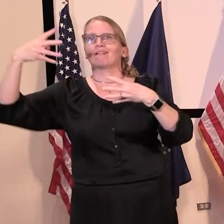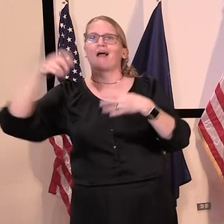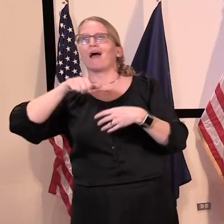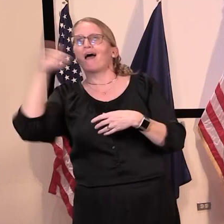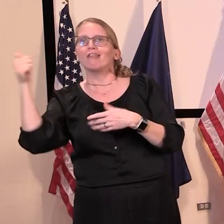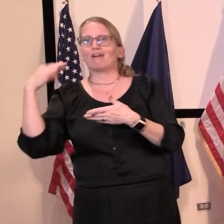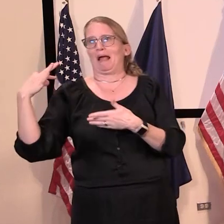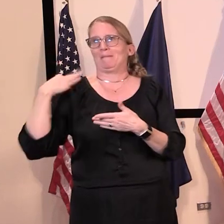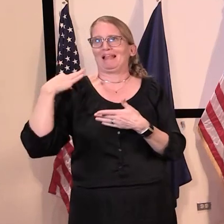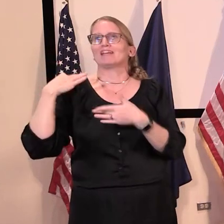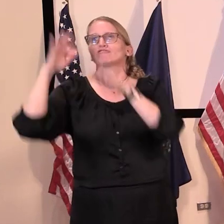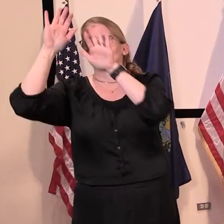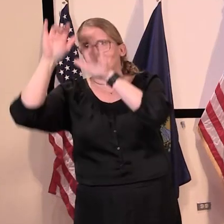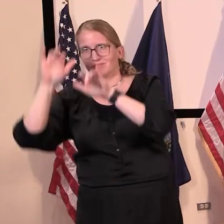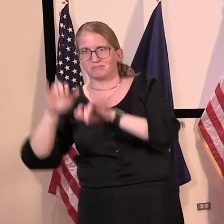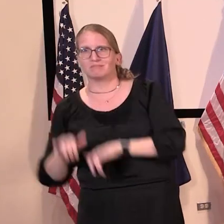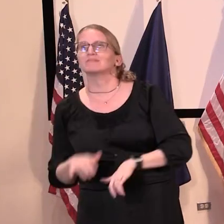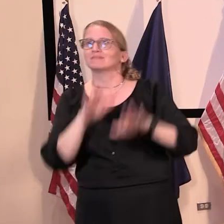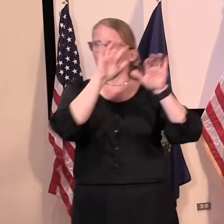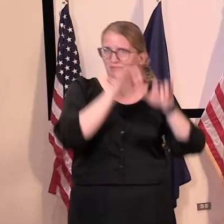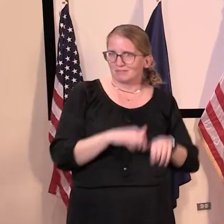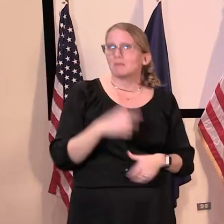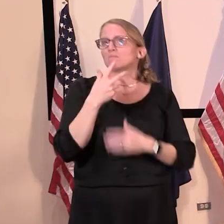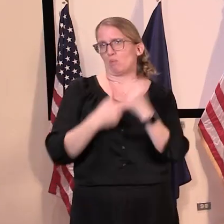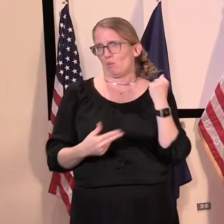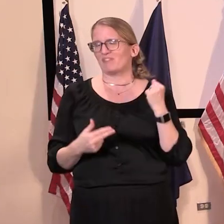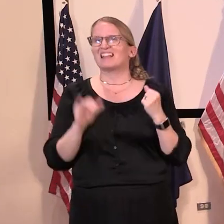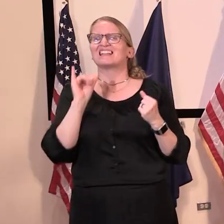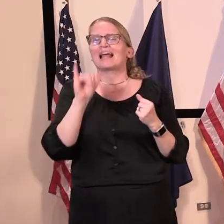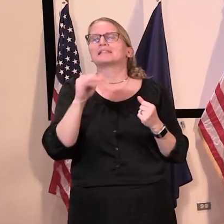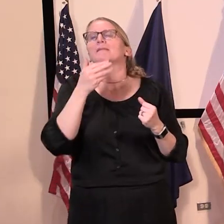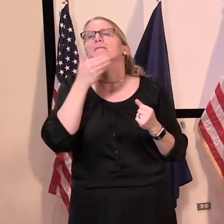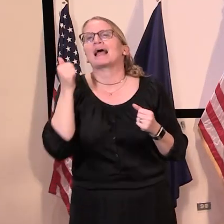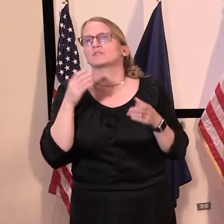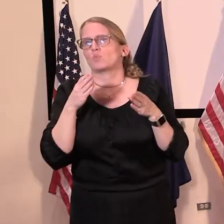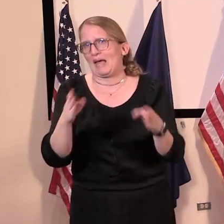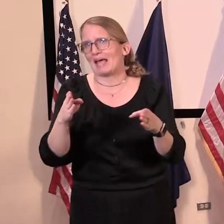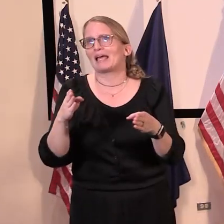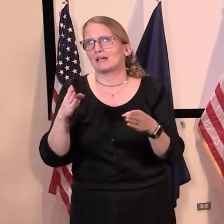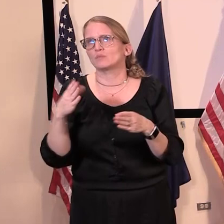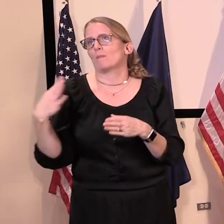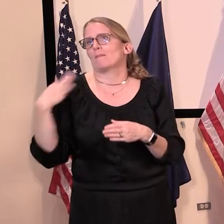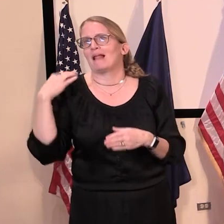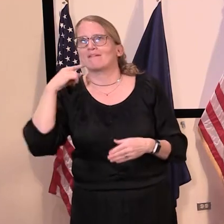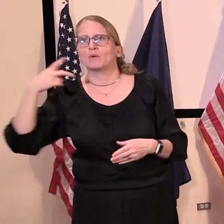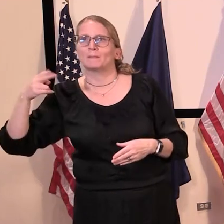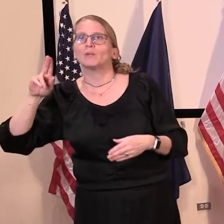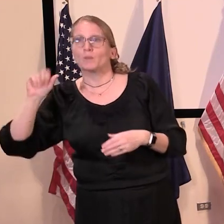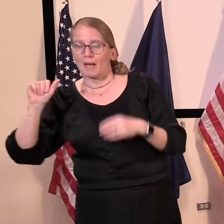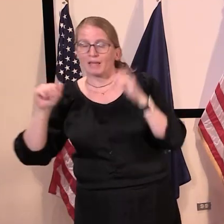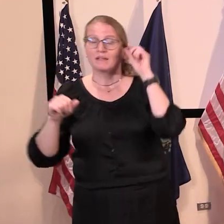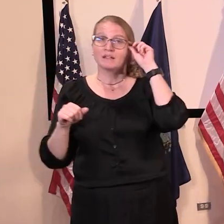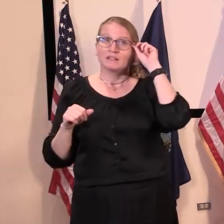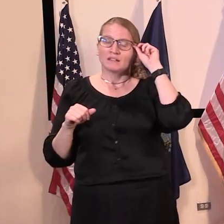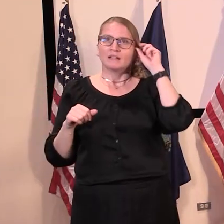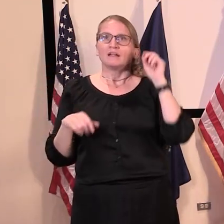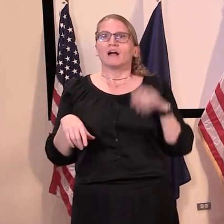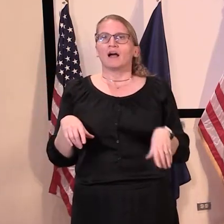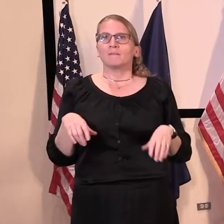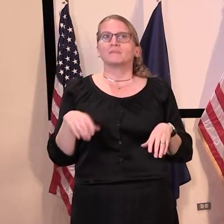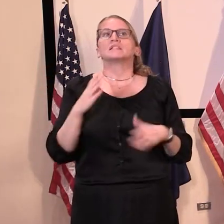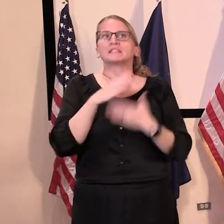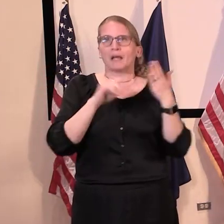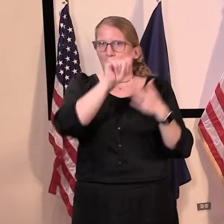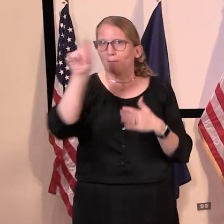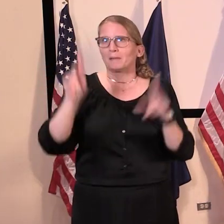time. Uh, and that is the, the quickest way to get into the system. What we are running into, or, or the people who are running into